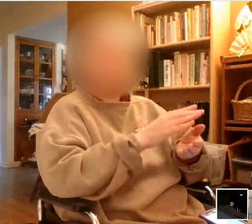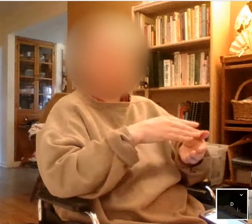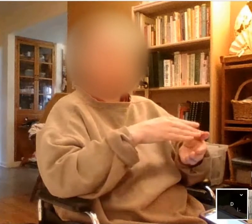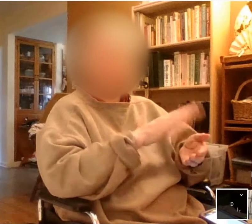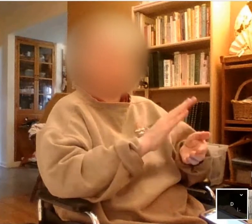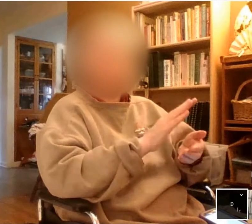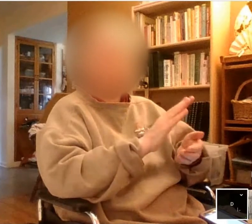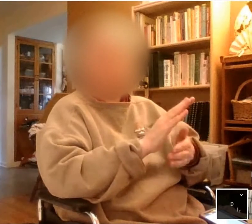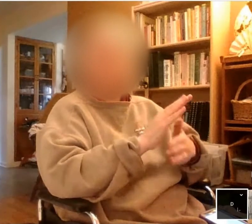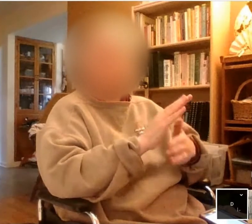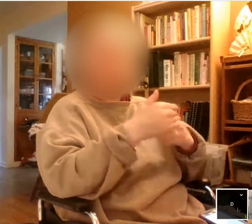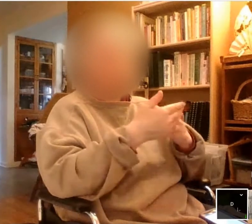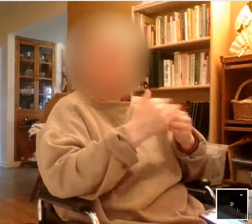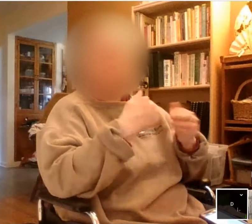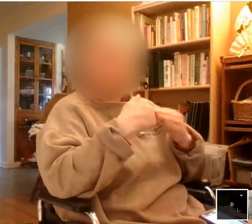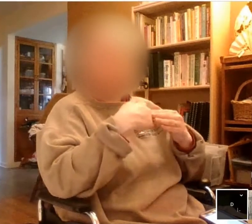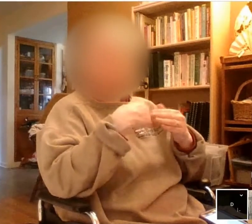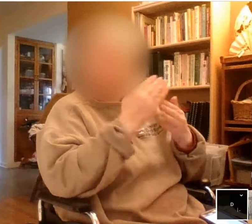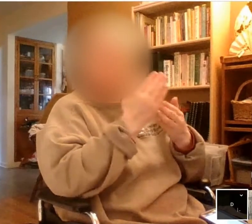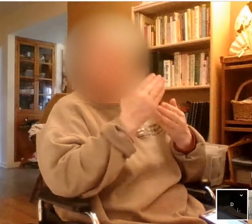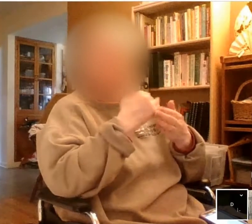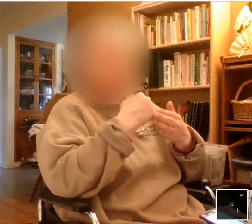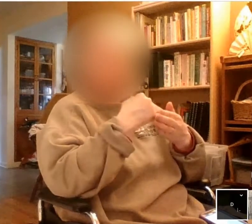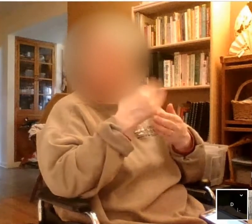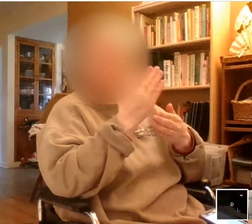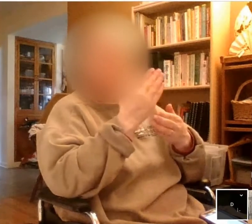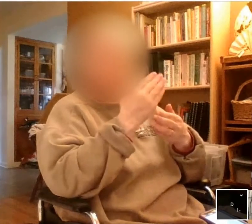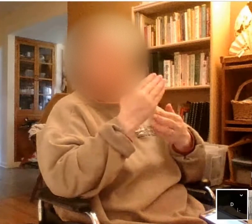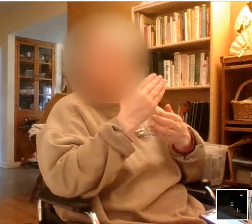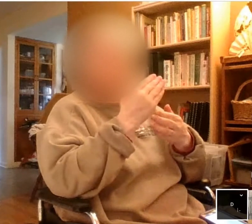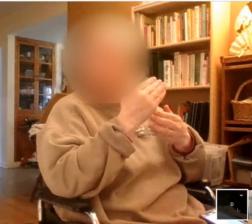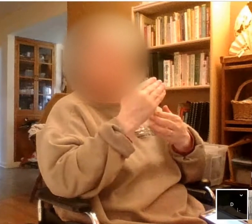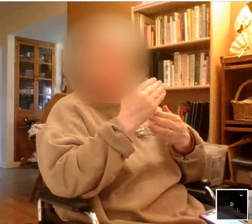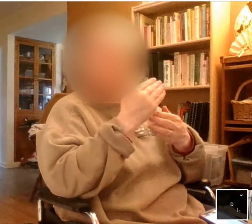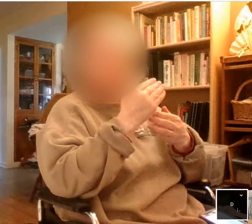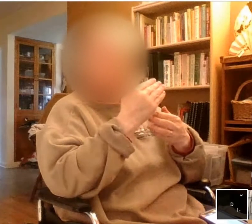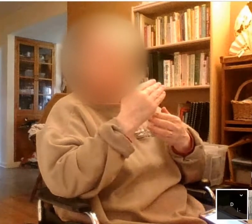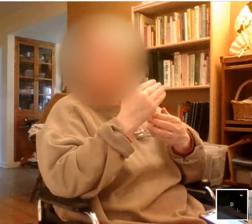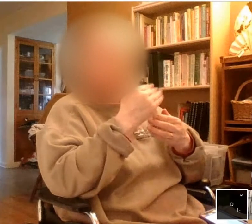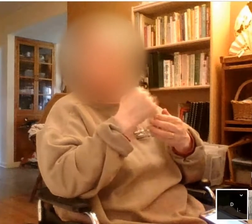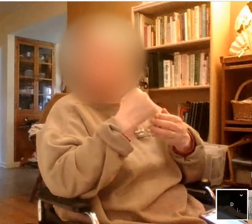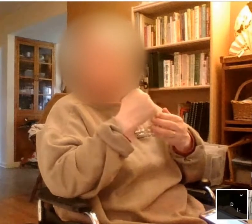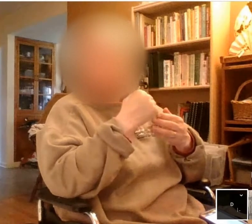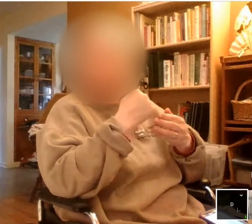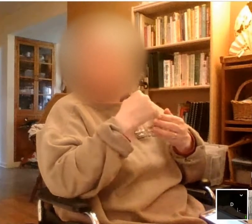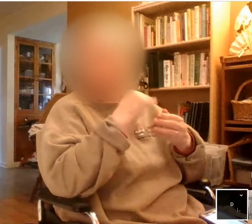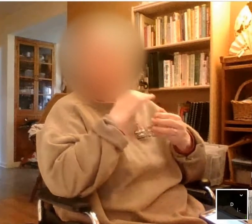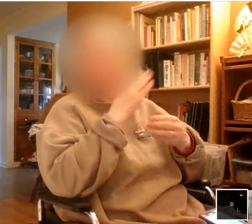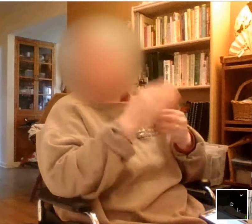just that pitched that kind of created the arch